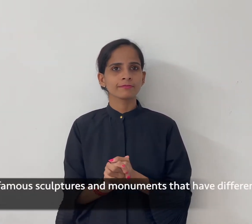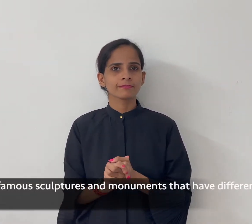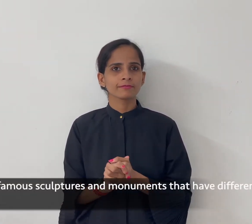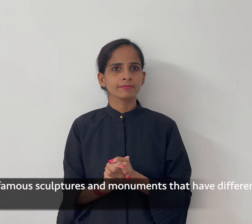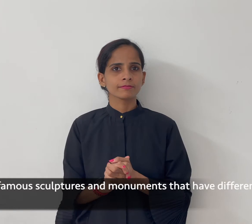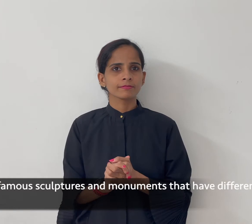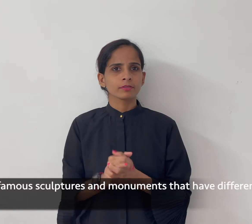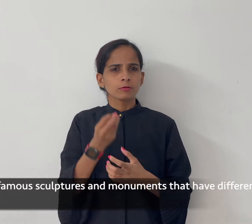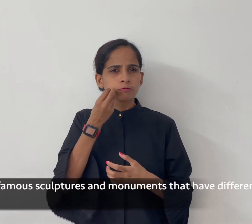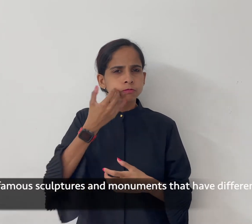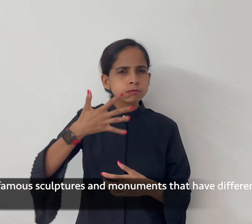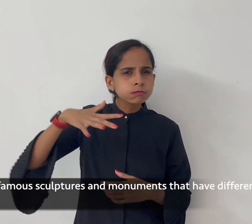Taj places